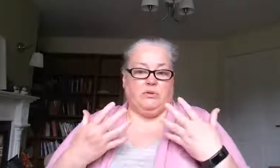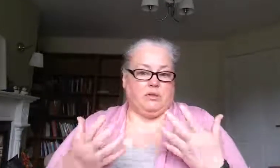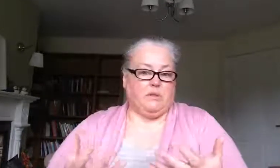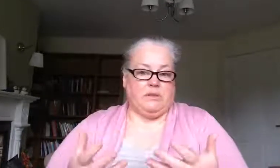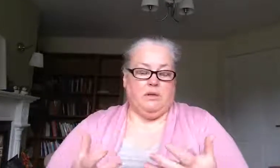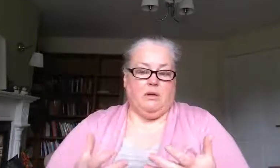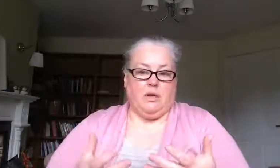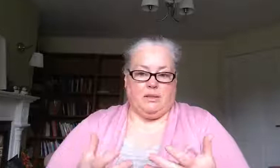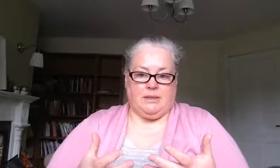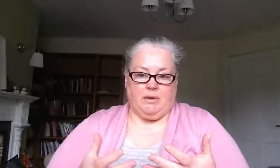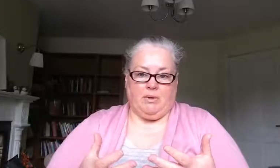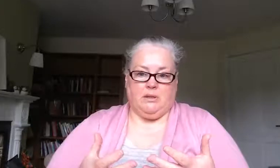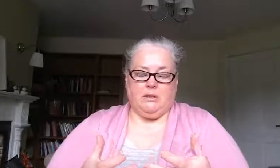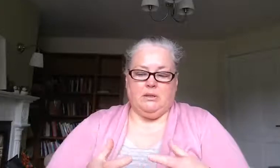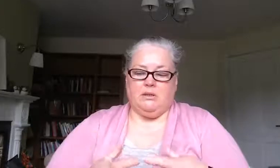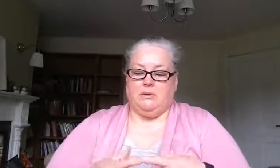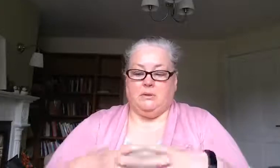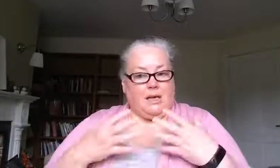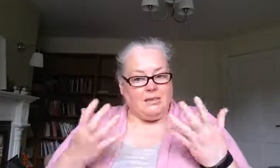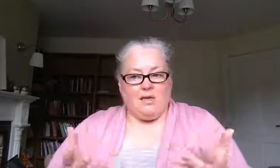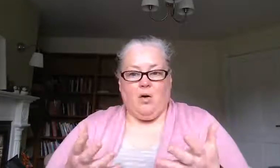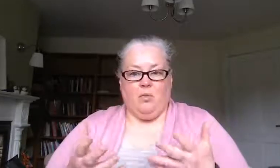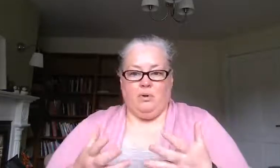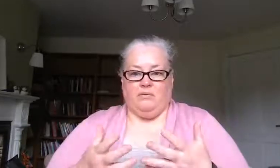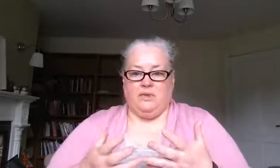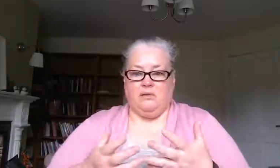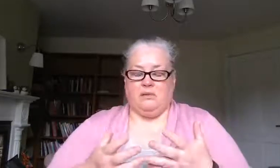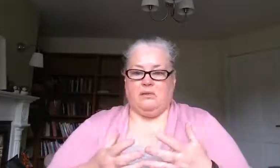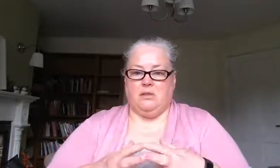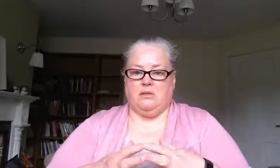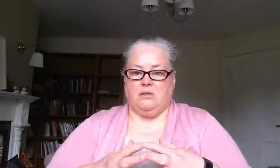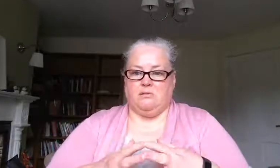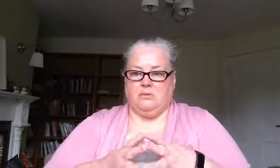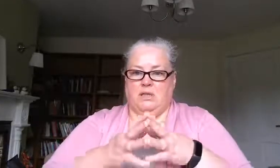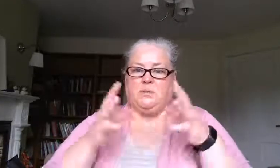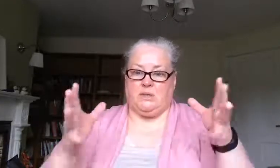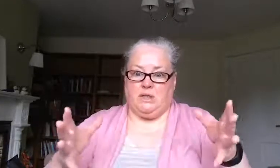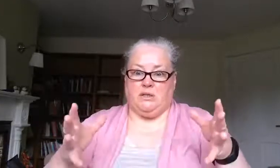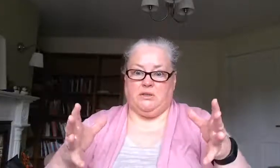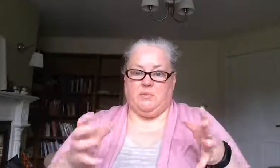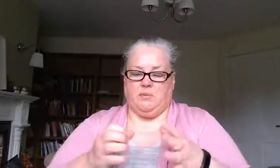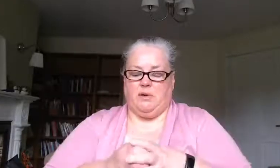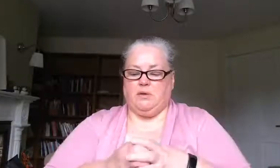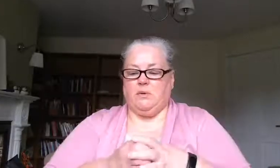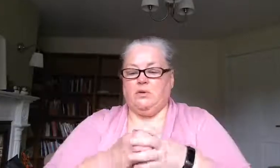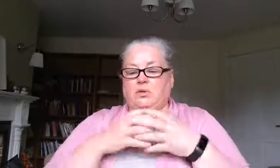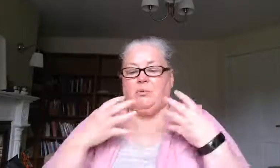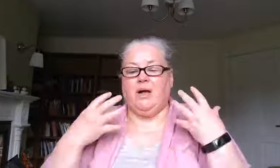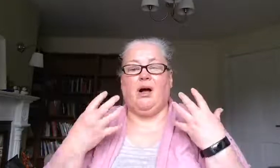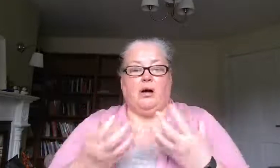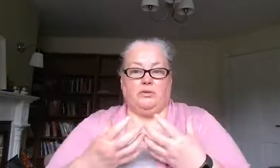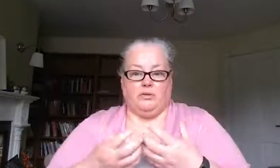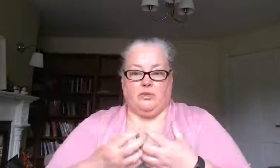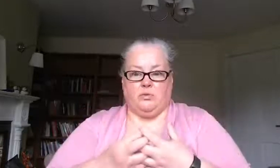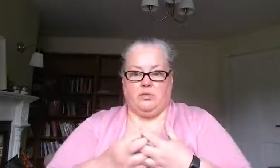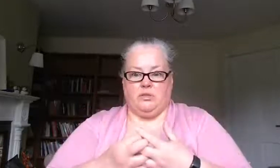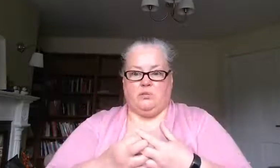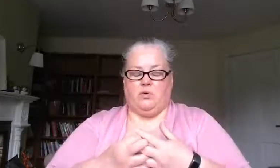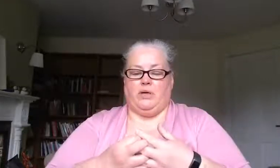reduce stigma so that's the hope of these these these particular types of docs so i'm going to talk about conduct disorder this morning